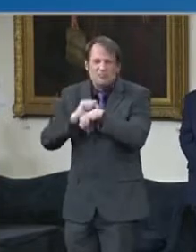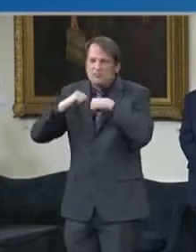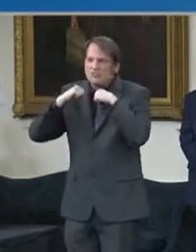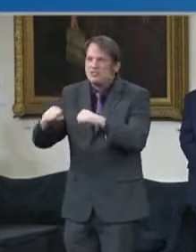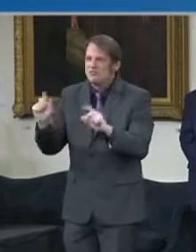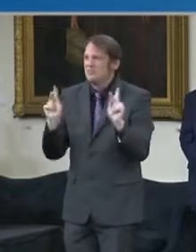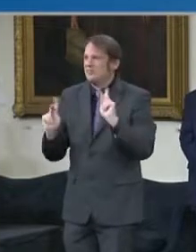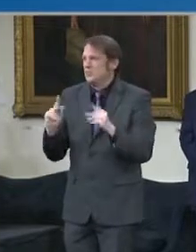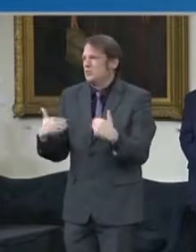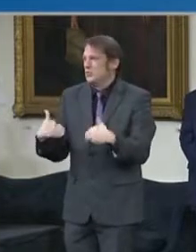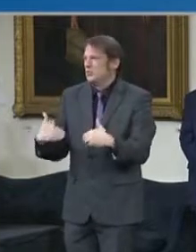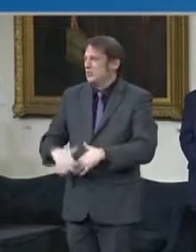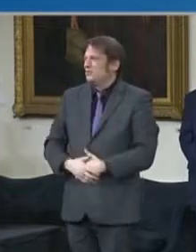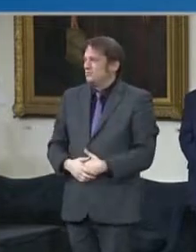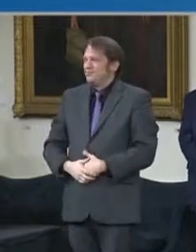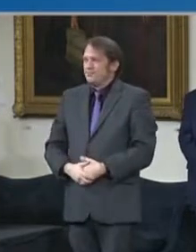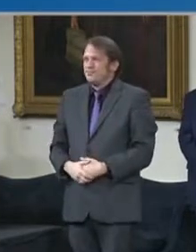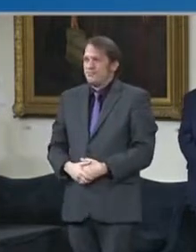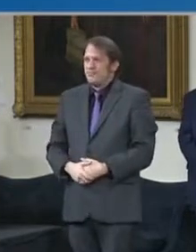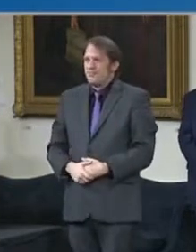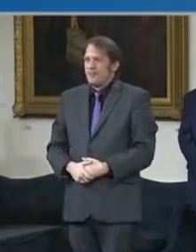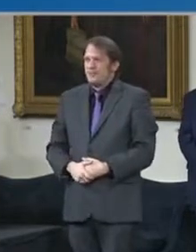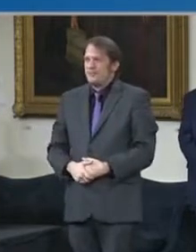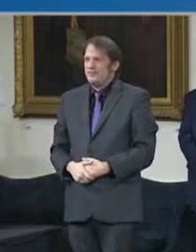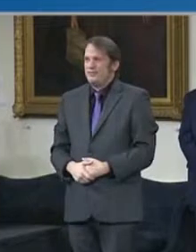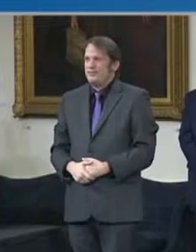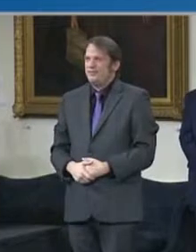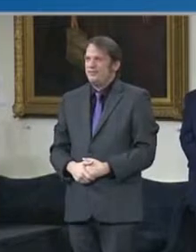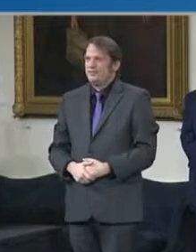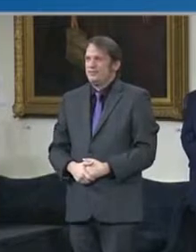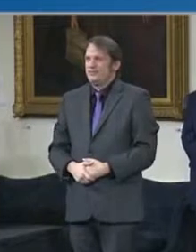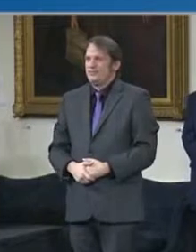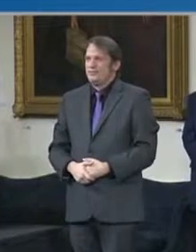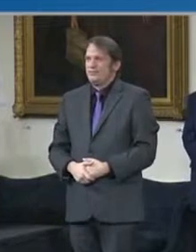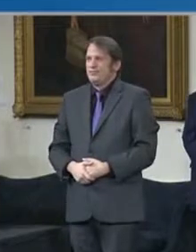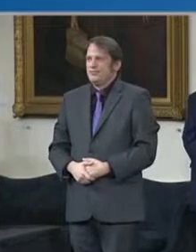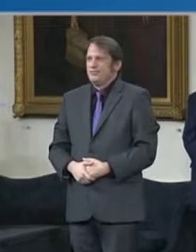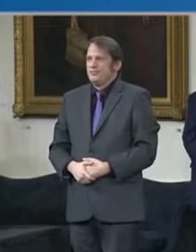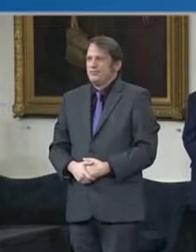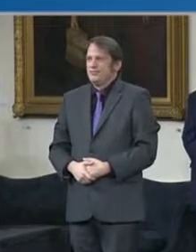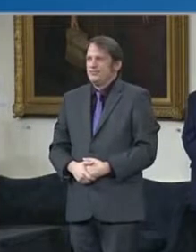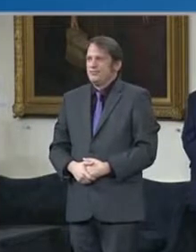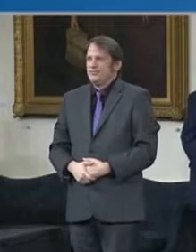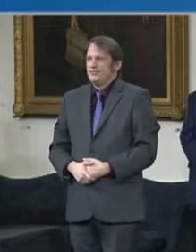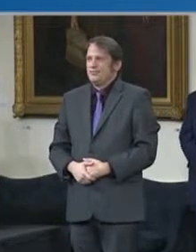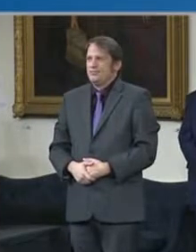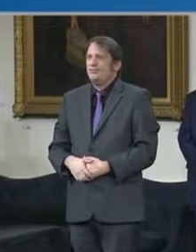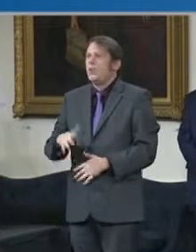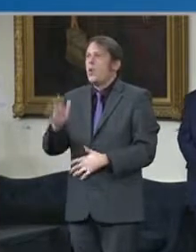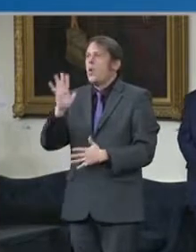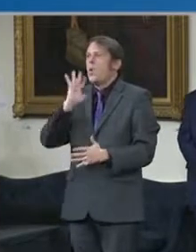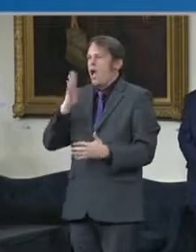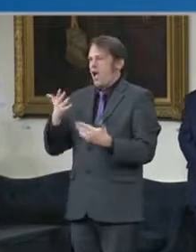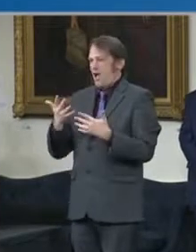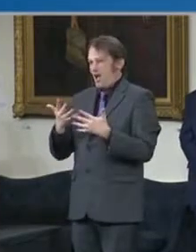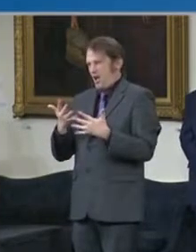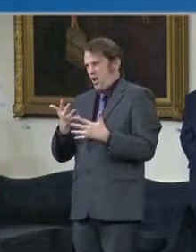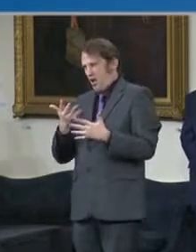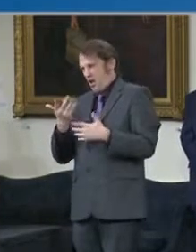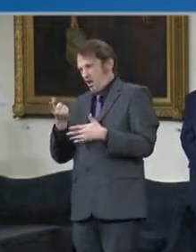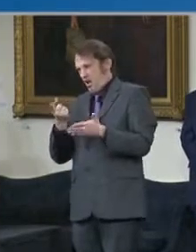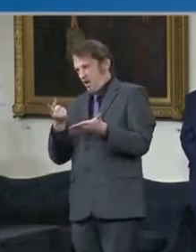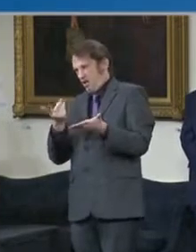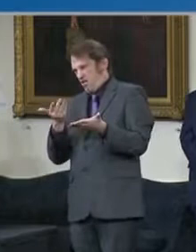The HSCRC will be making applications available for all Maryland hospitals March 25th for a rolling funding program.